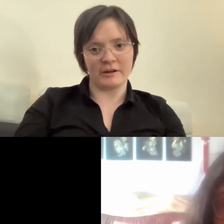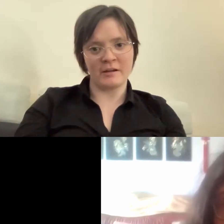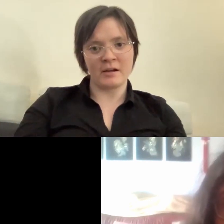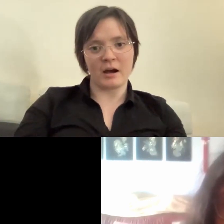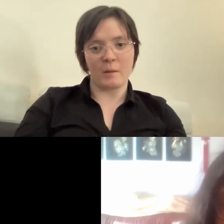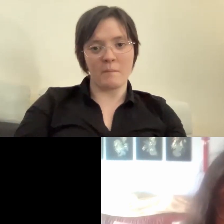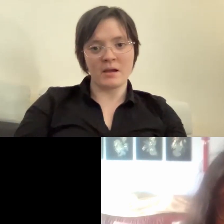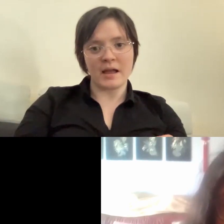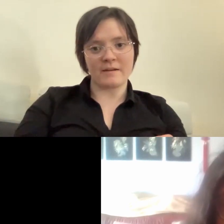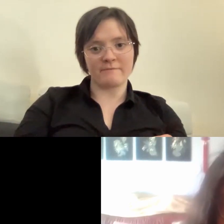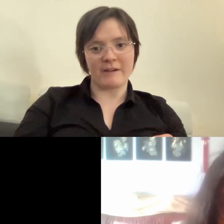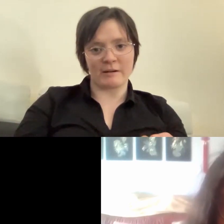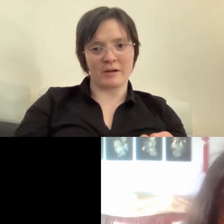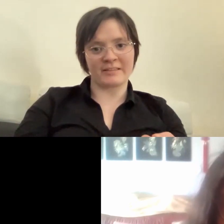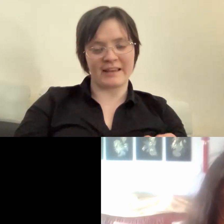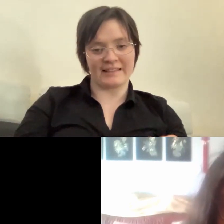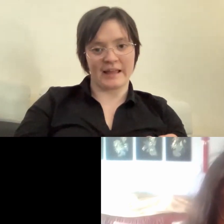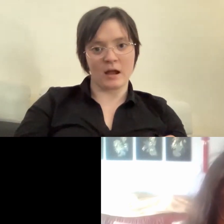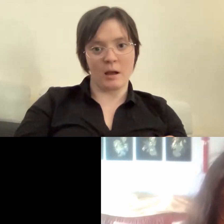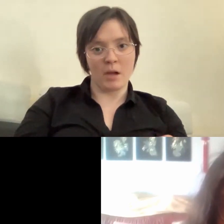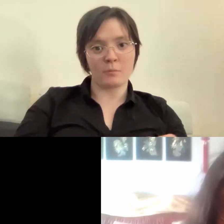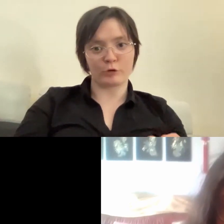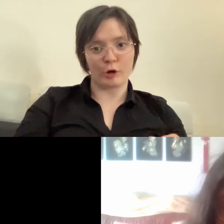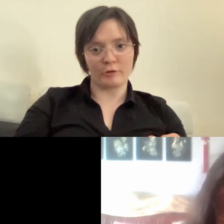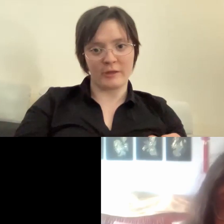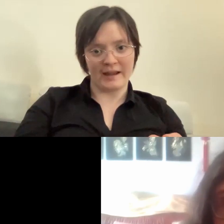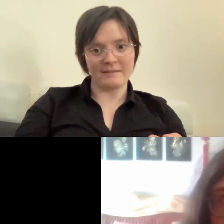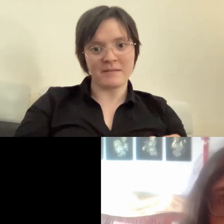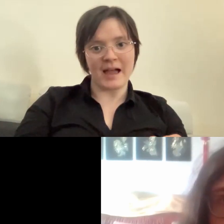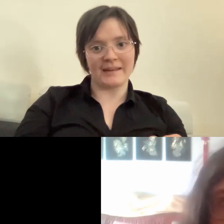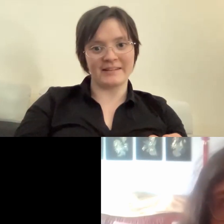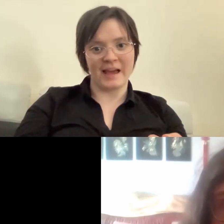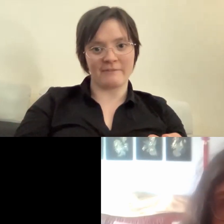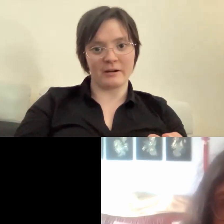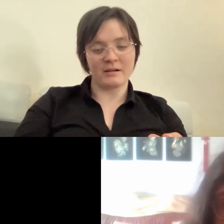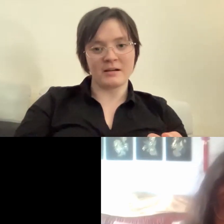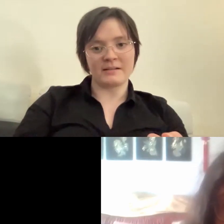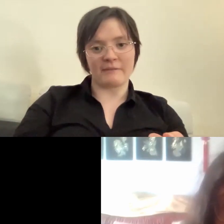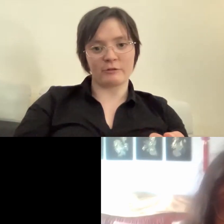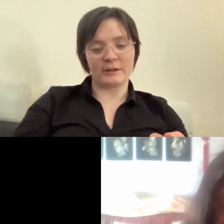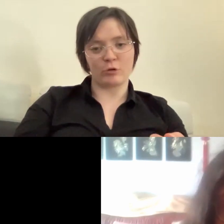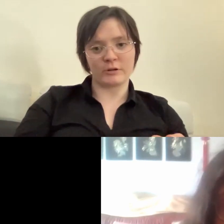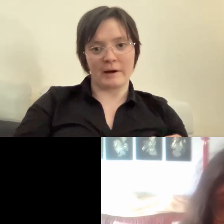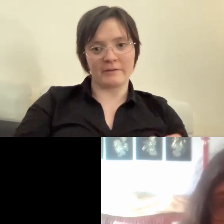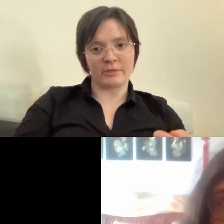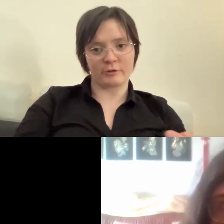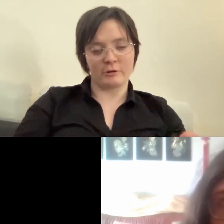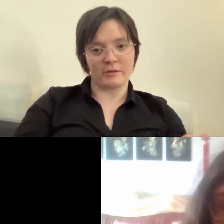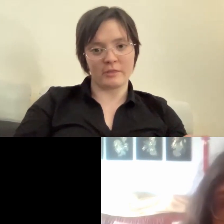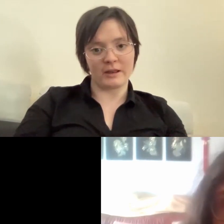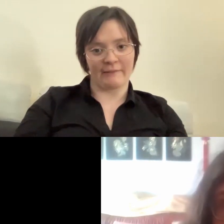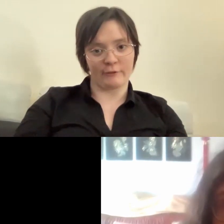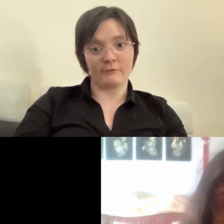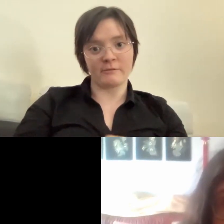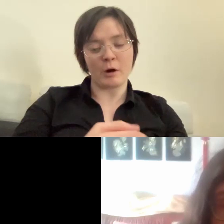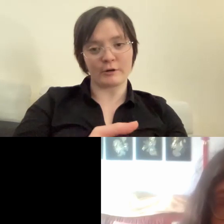often very much seen as a prose thing and never never really talked about through